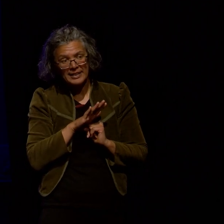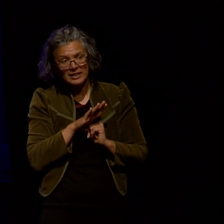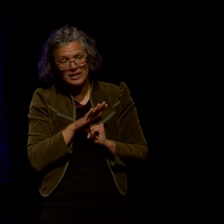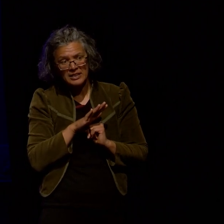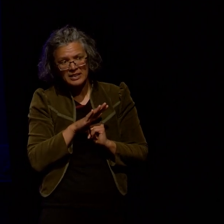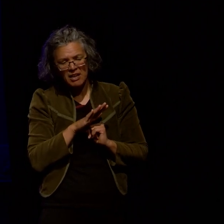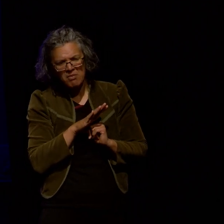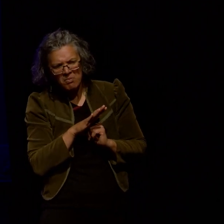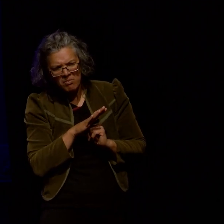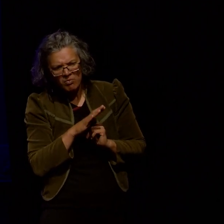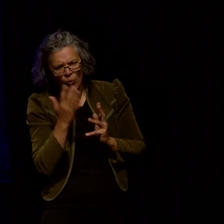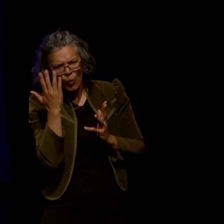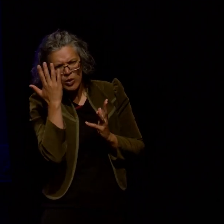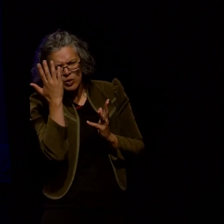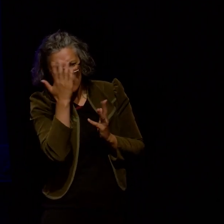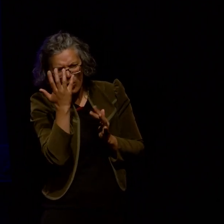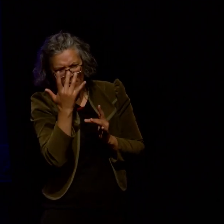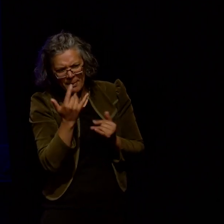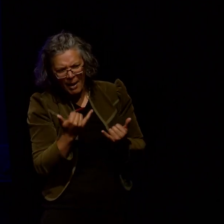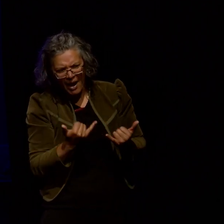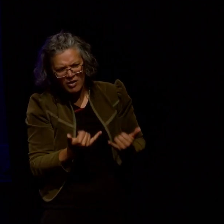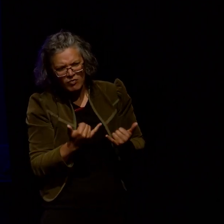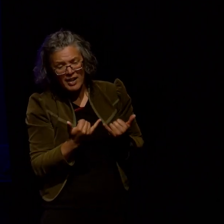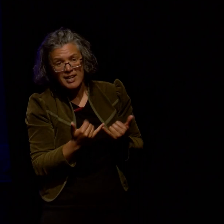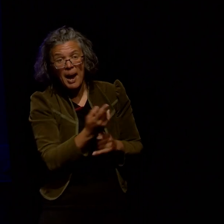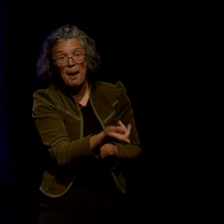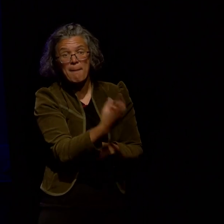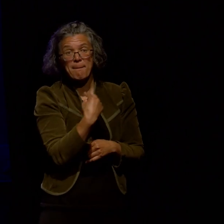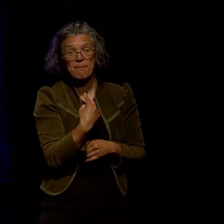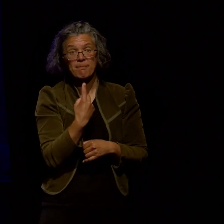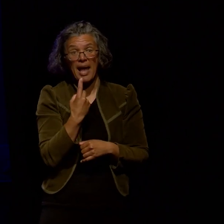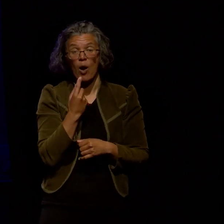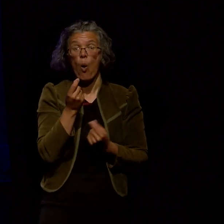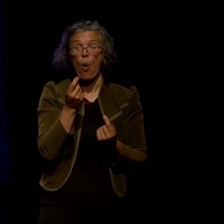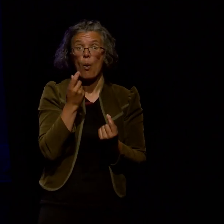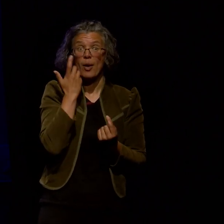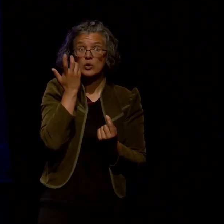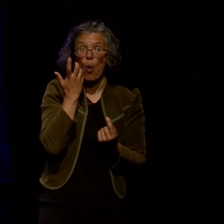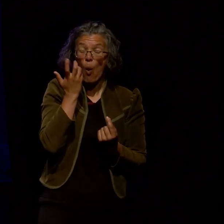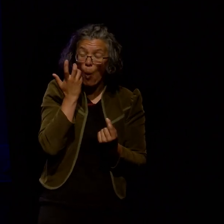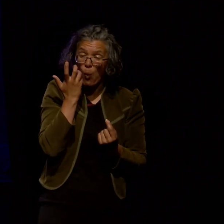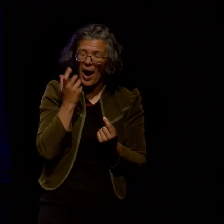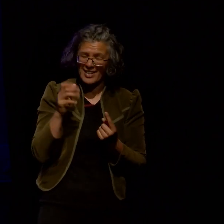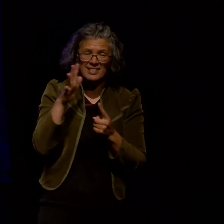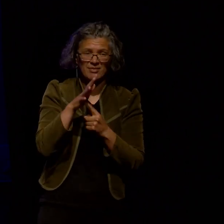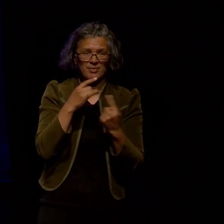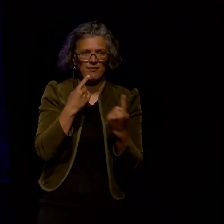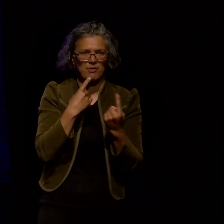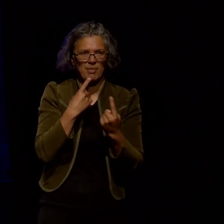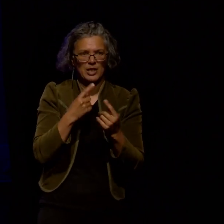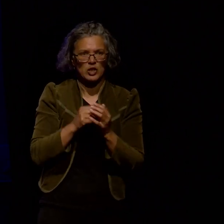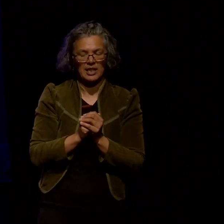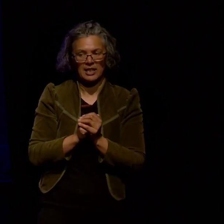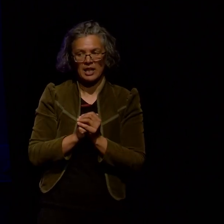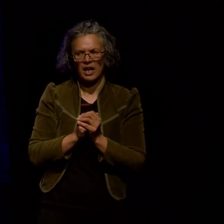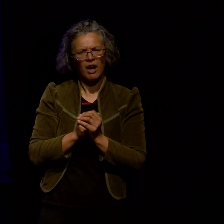what's going through your head right now and the thing that they say in response is almost always crucial a surprise has been that